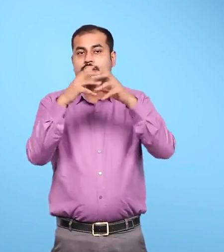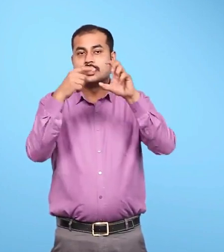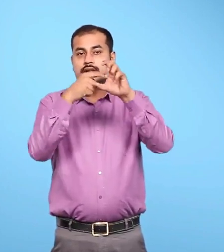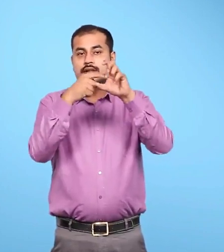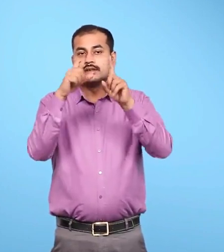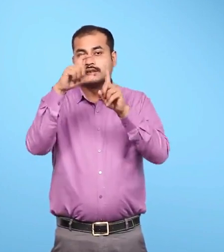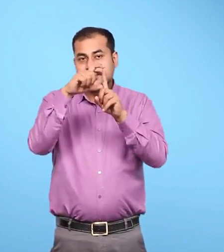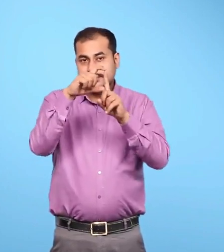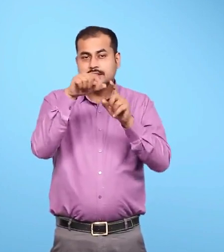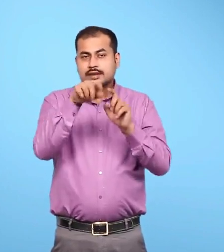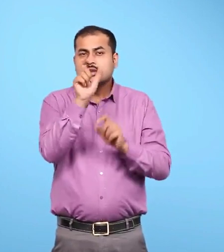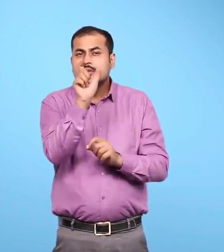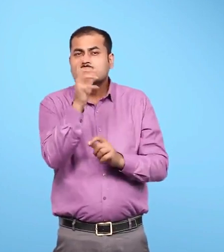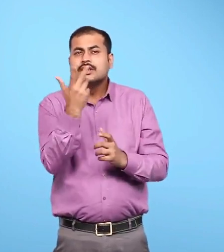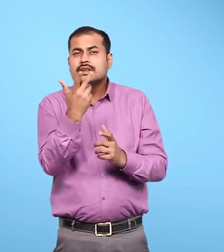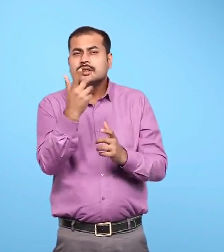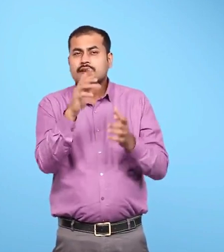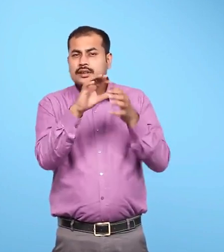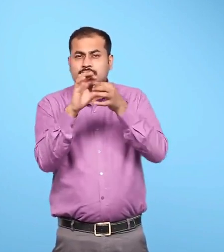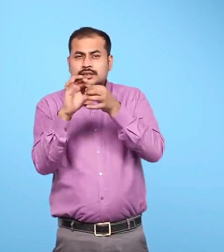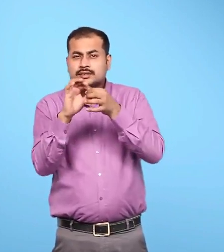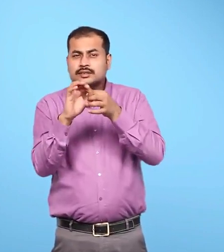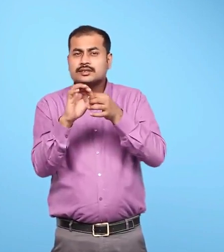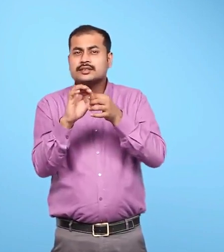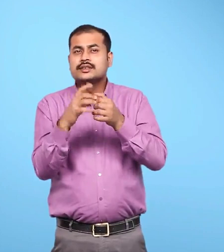The rhyming word for with C.